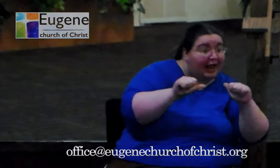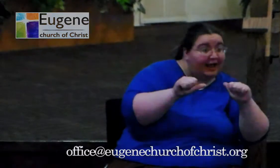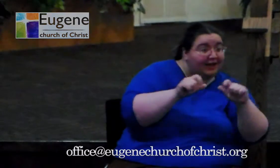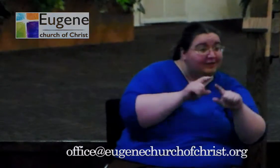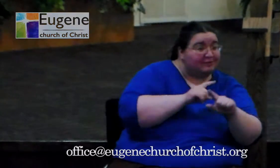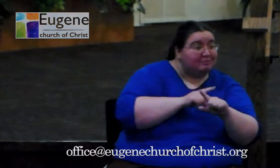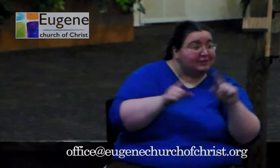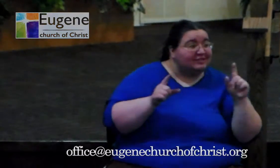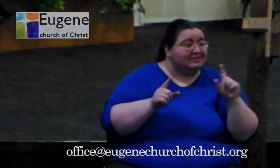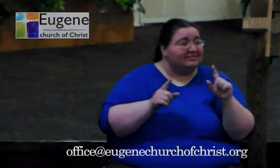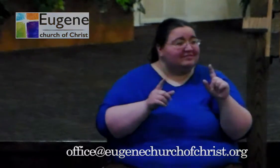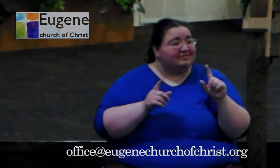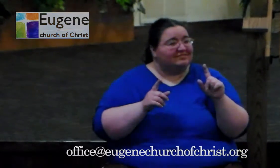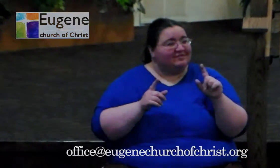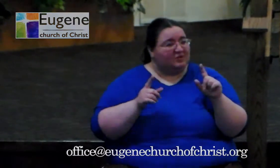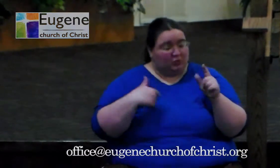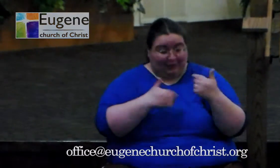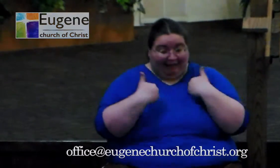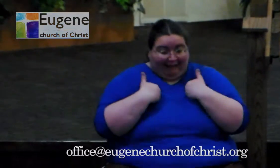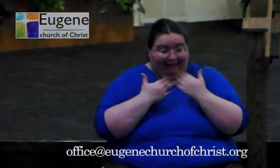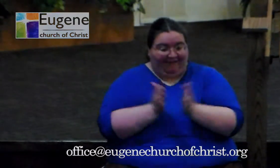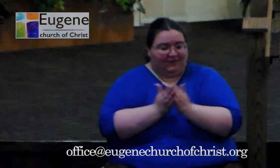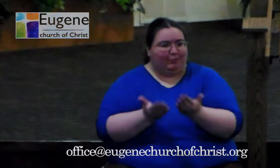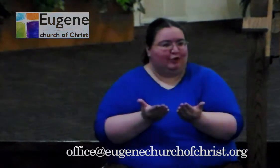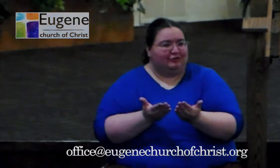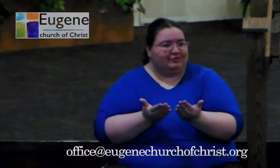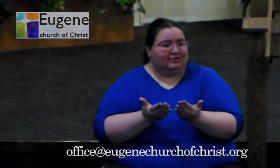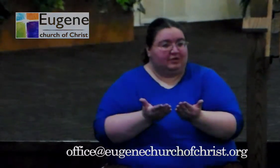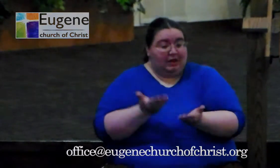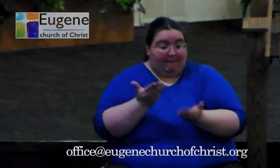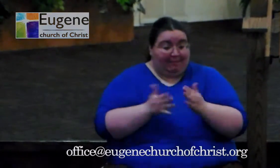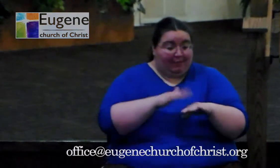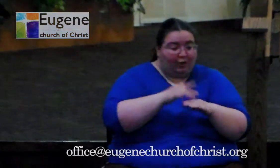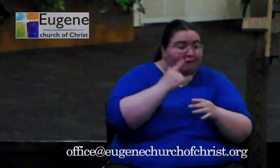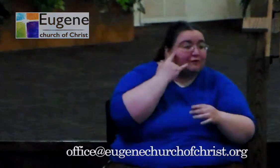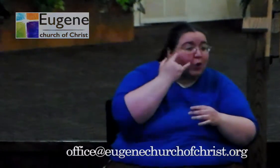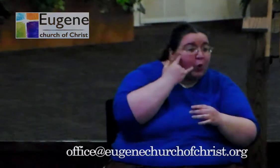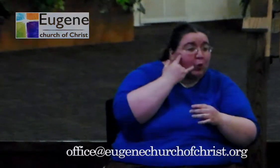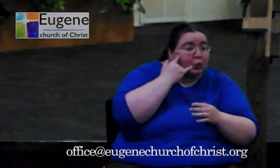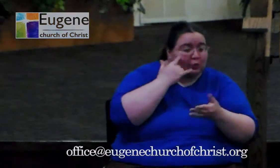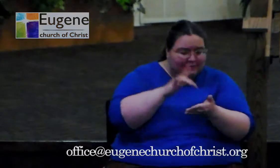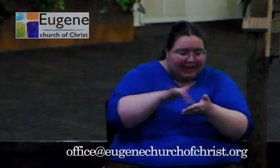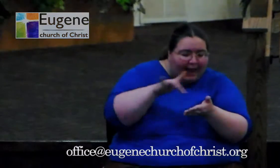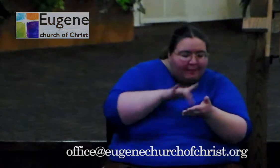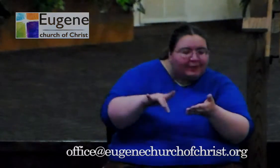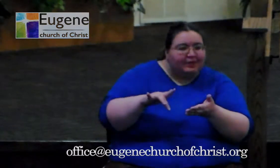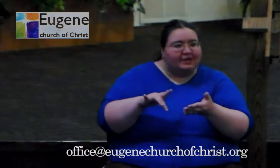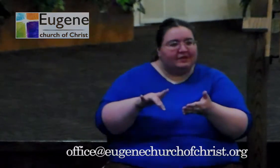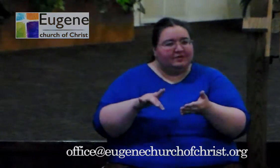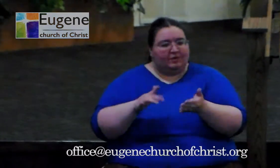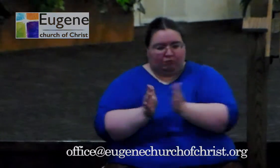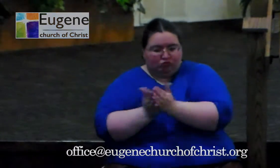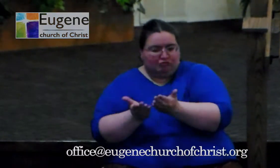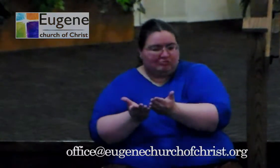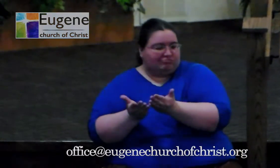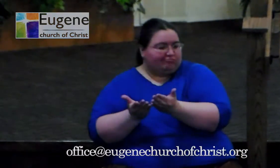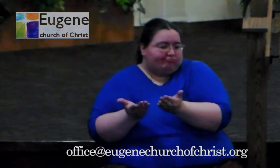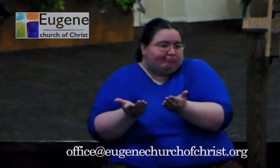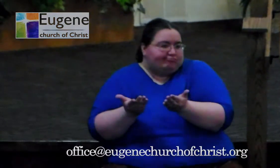But we've all got one of these, whether it's on your phone or on your tablet or your iPad or in your hand. We've all got one of these and we